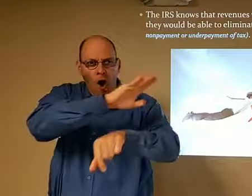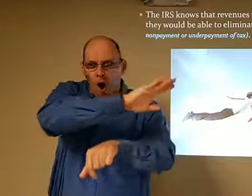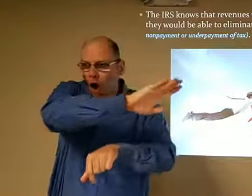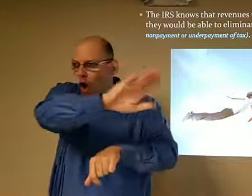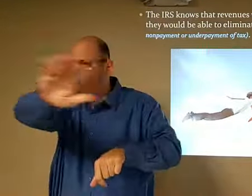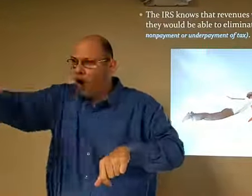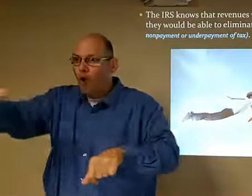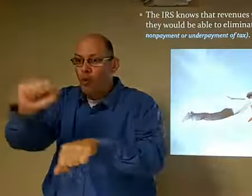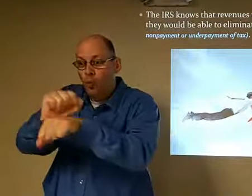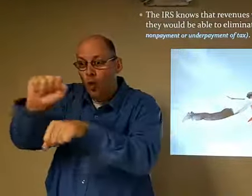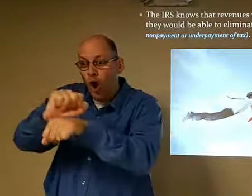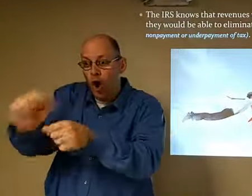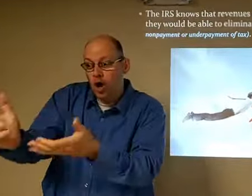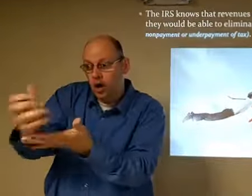eliminate tax evasion.